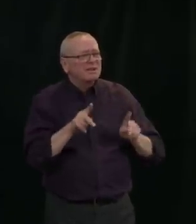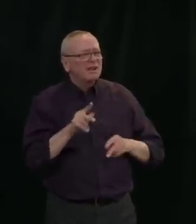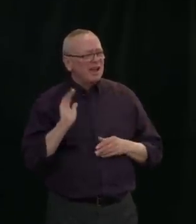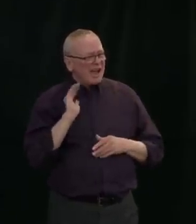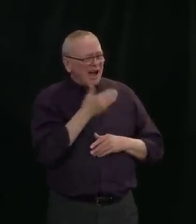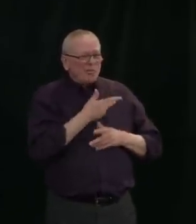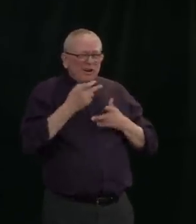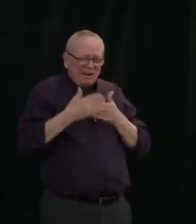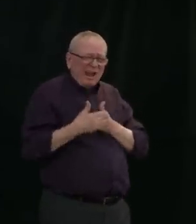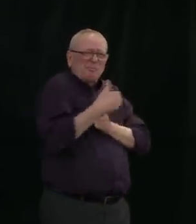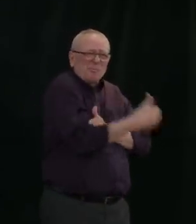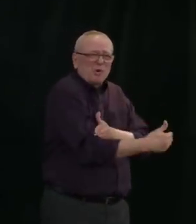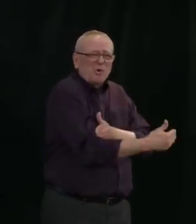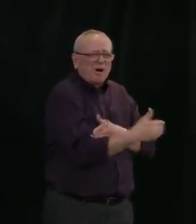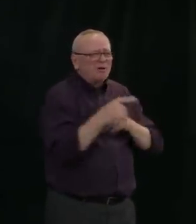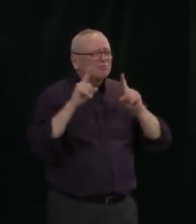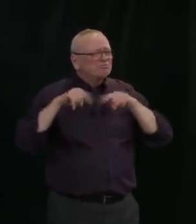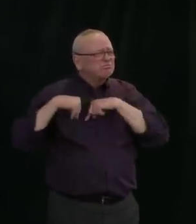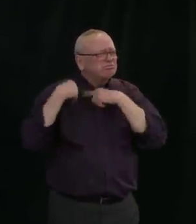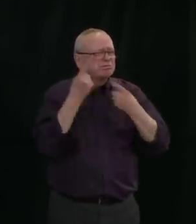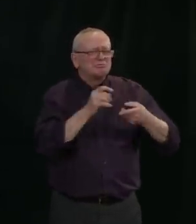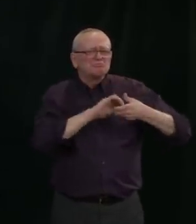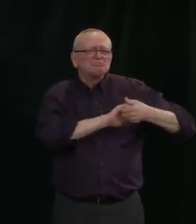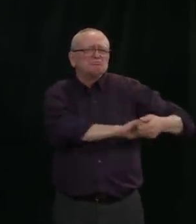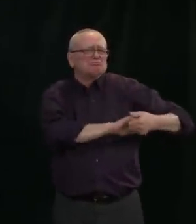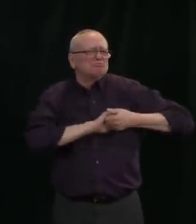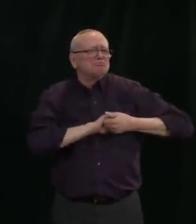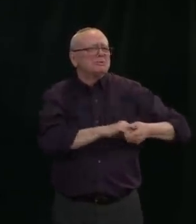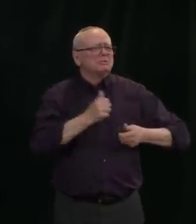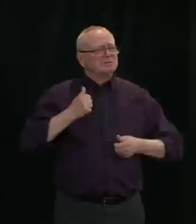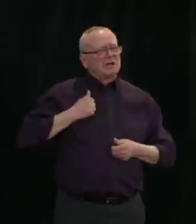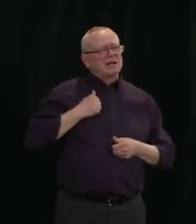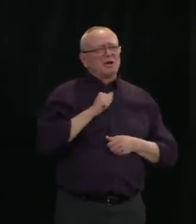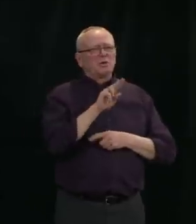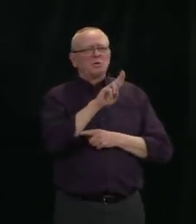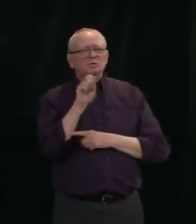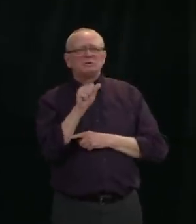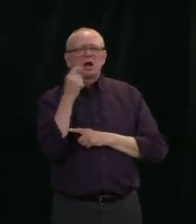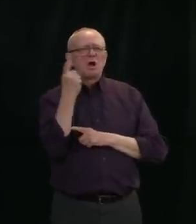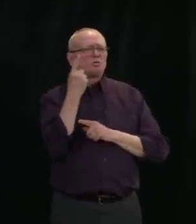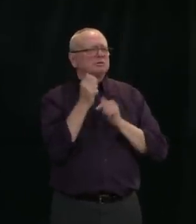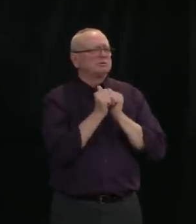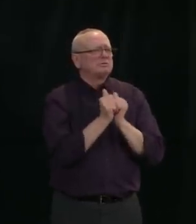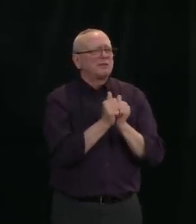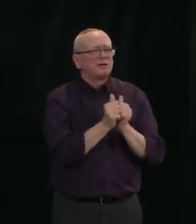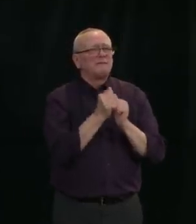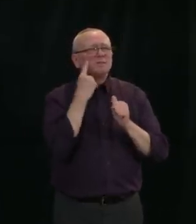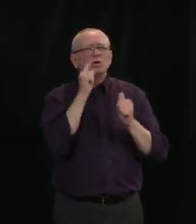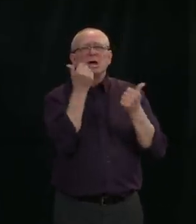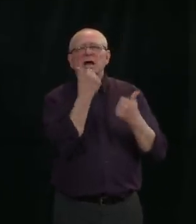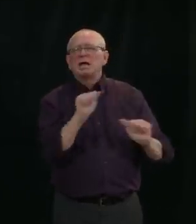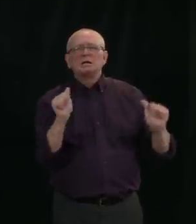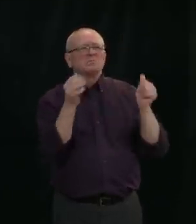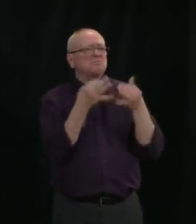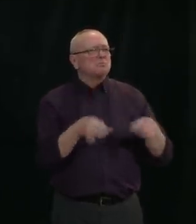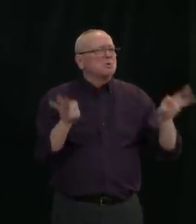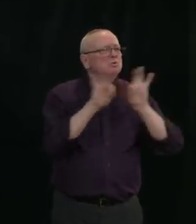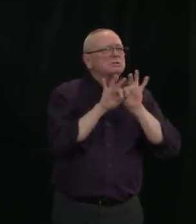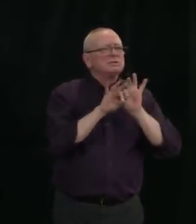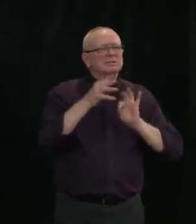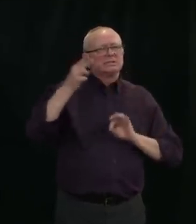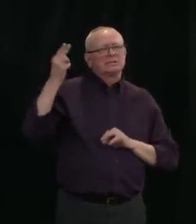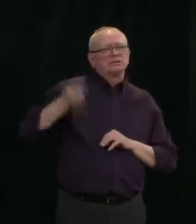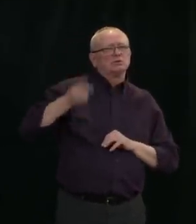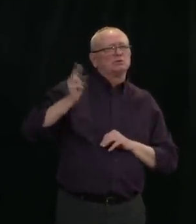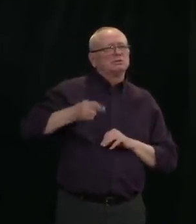important moments in history. And we should be there together at this important moment in history. We'll come back